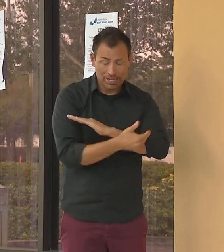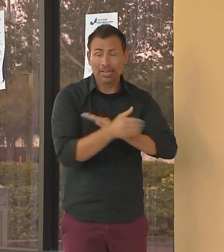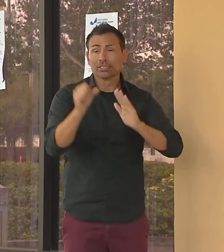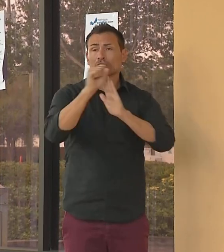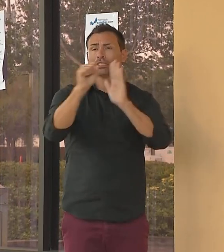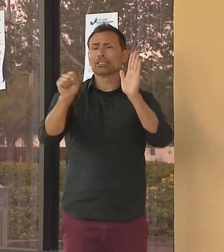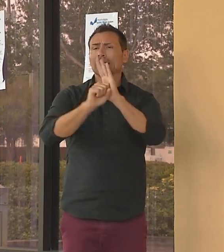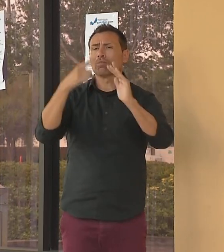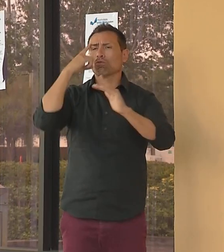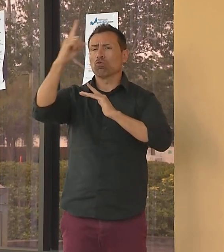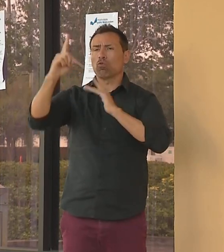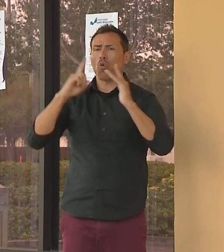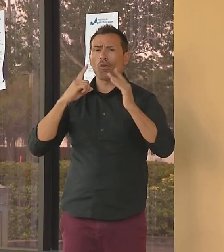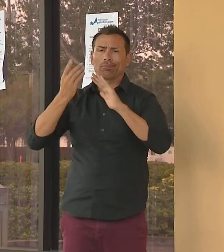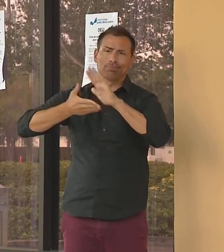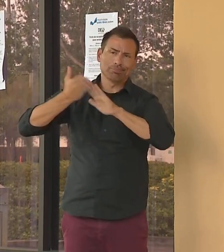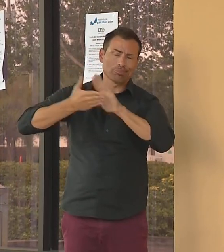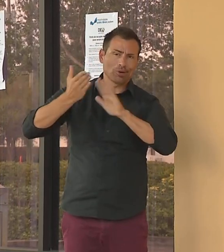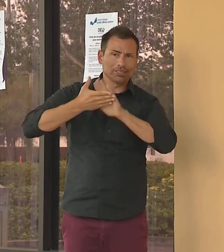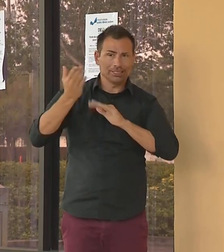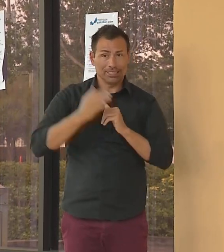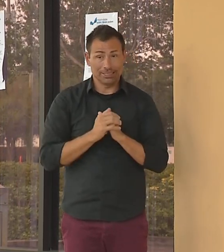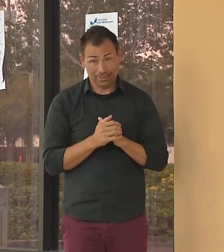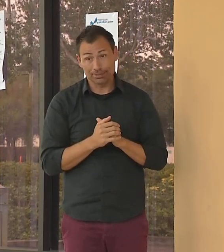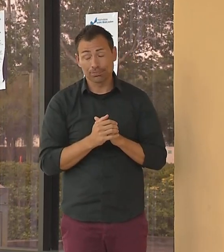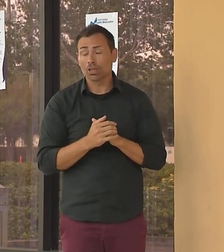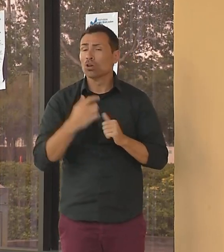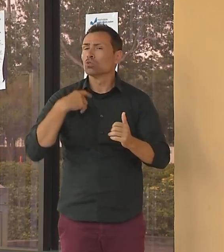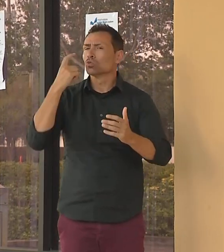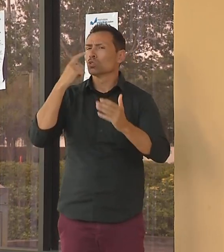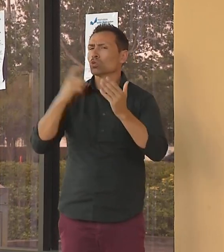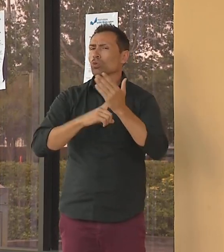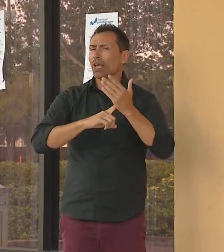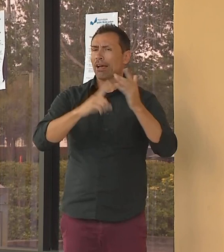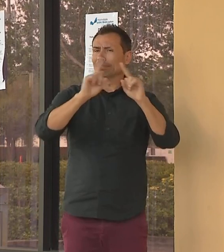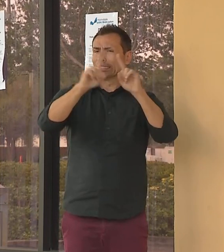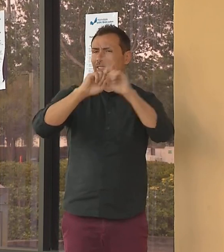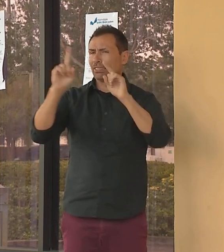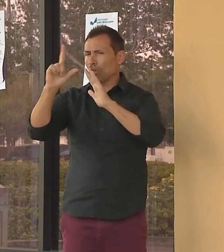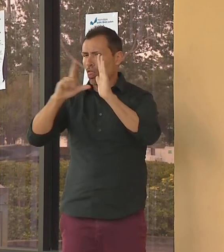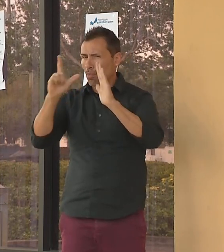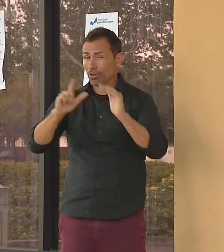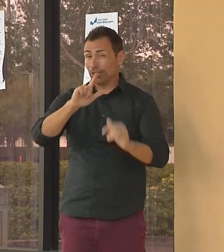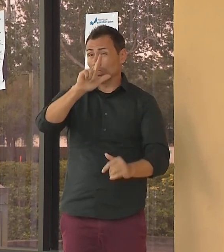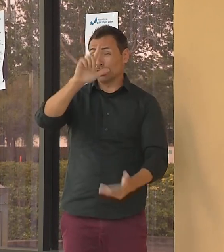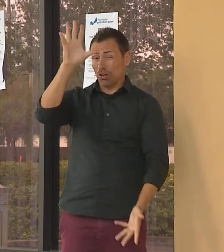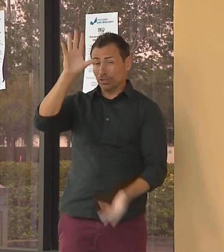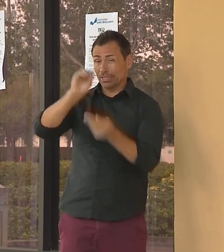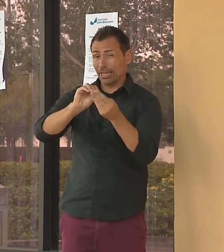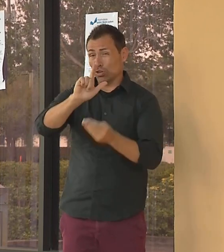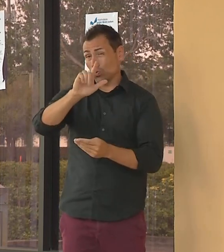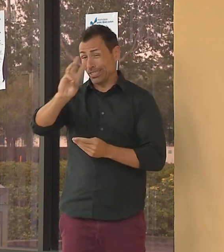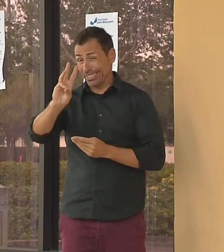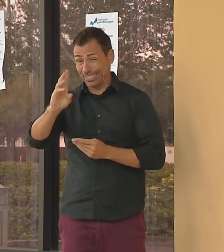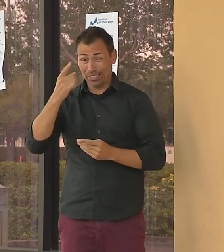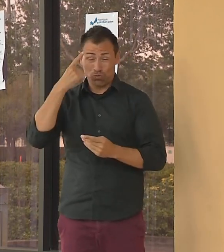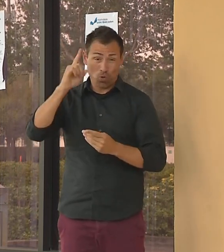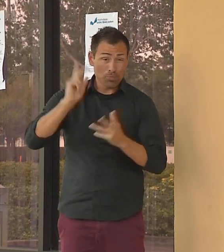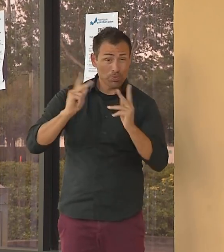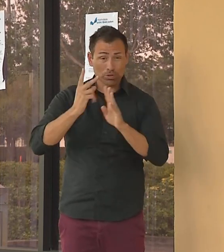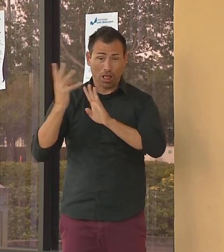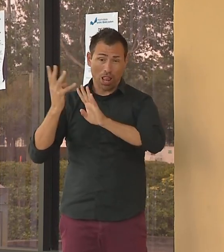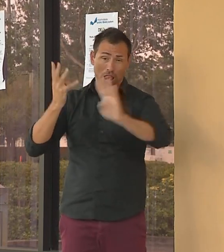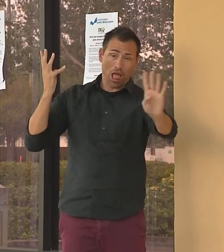unemployment claims. Our county's 26 library locations will have forms available for people to pick up and drop off outside